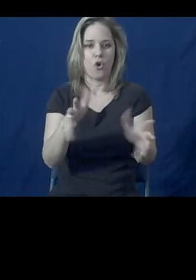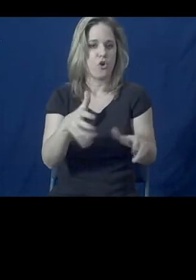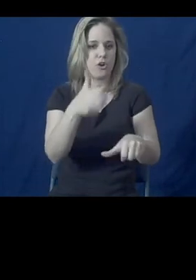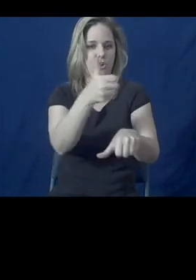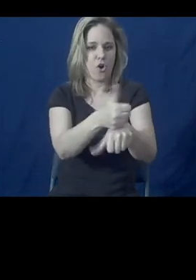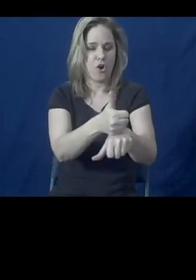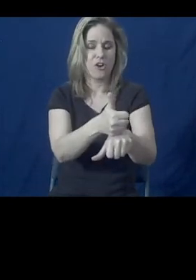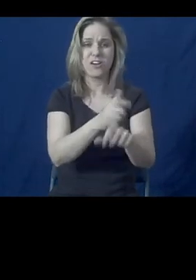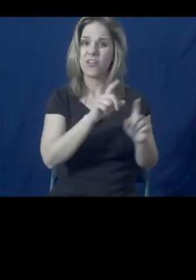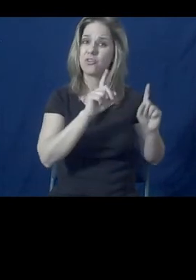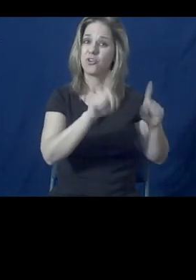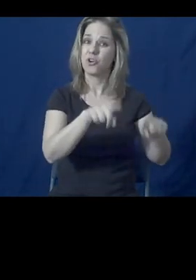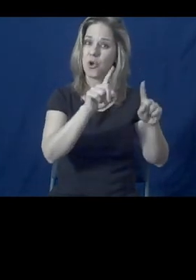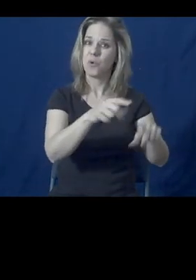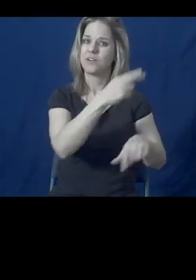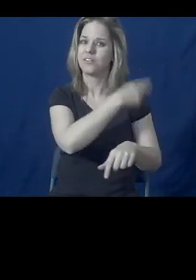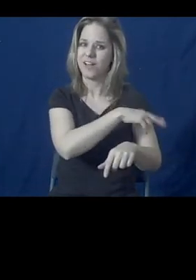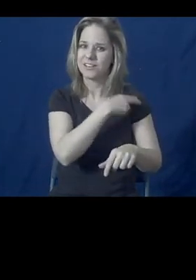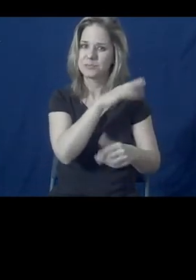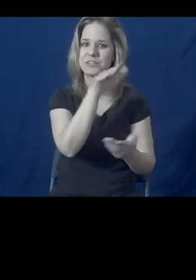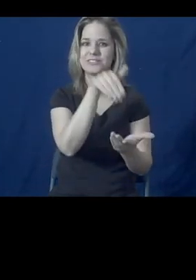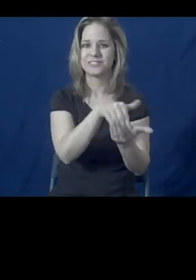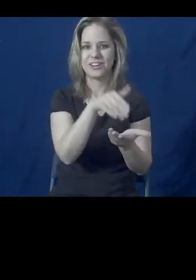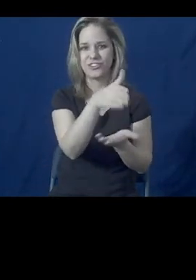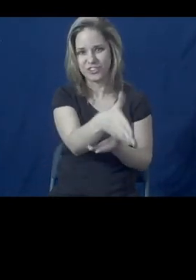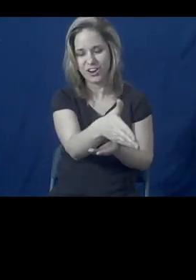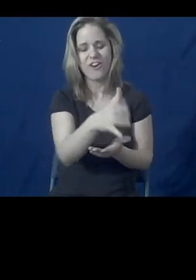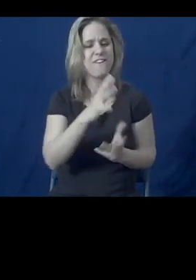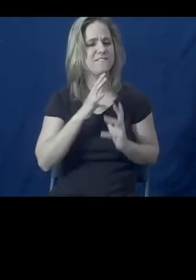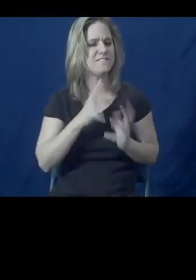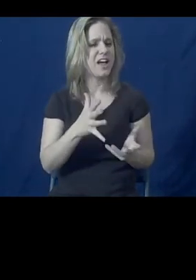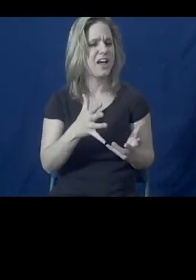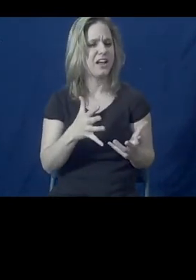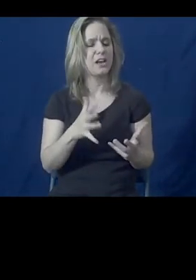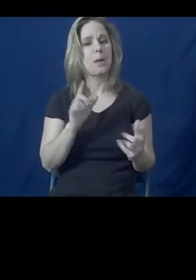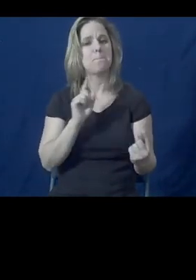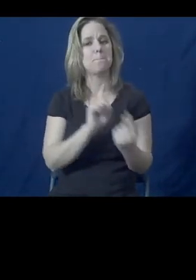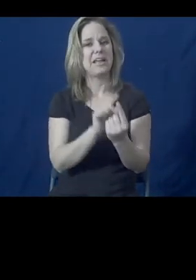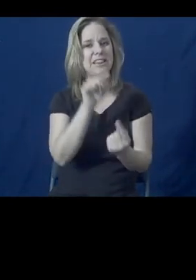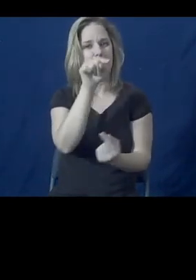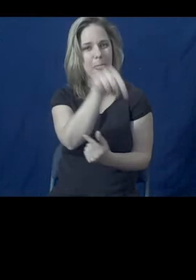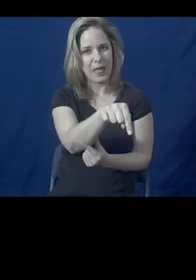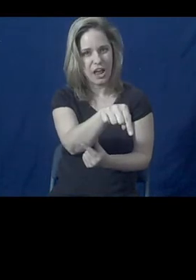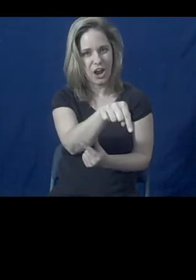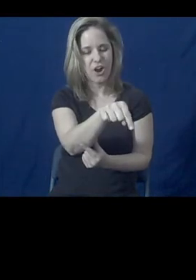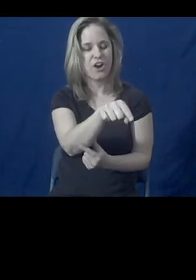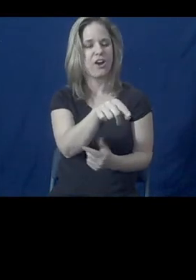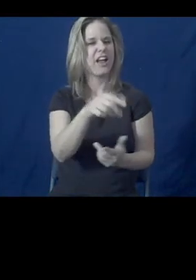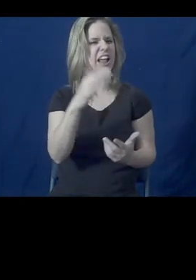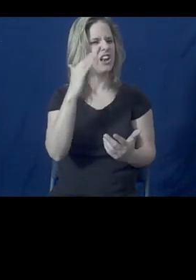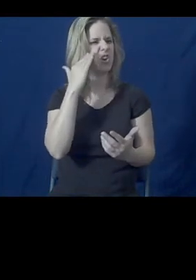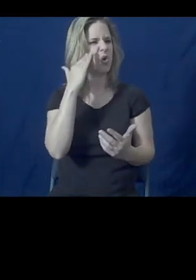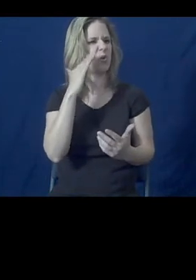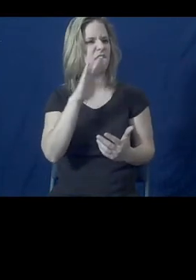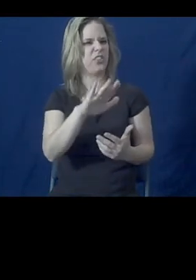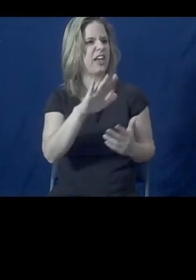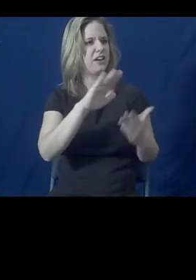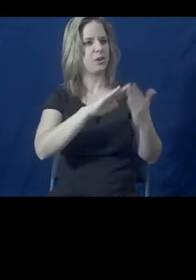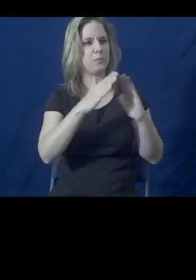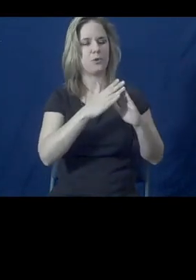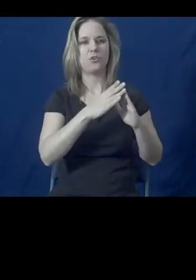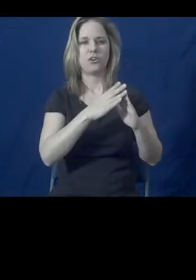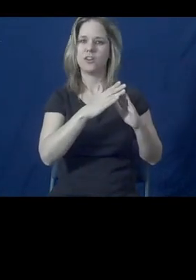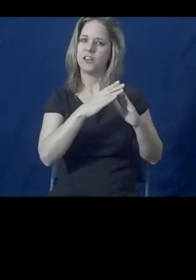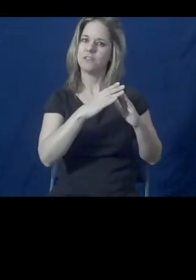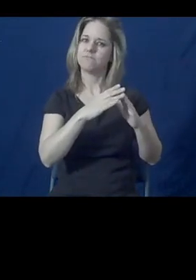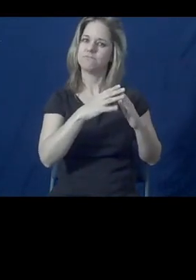they're coming to hospitals, and if we can intersect with them in kind of well-worn pathways in the community with a holistic kind